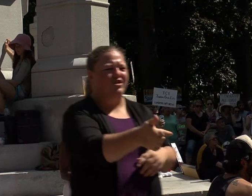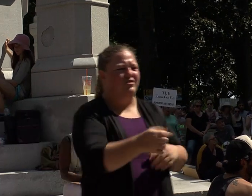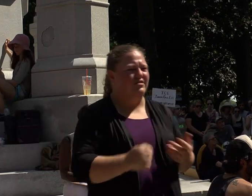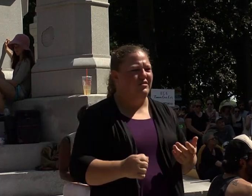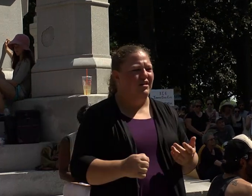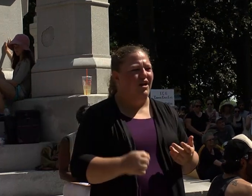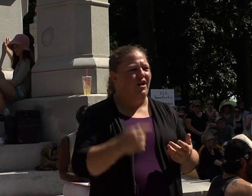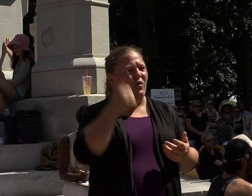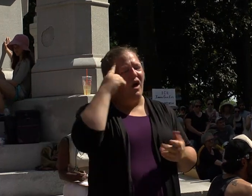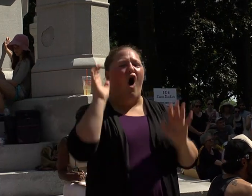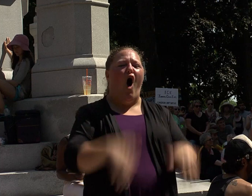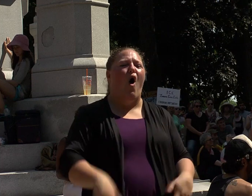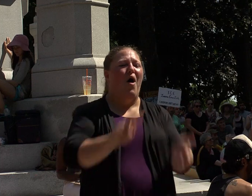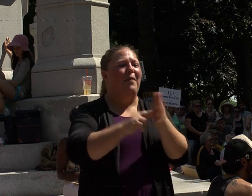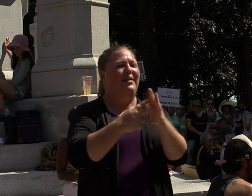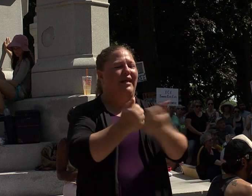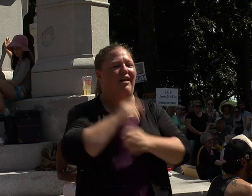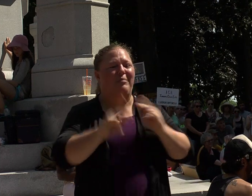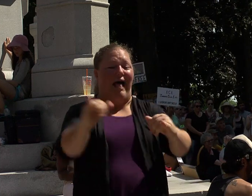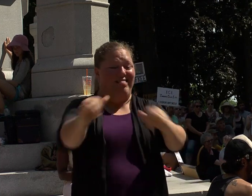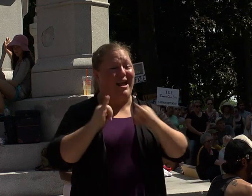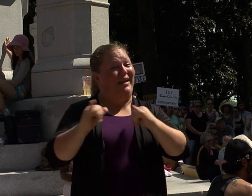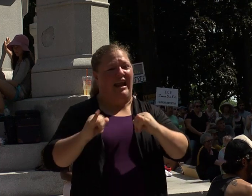only those who are like you.